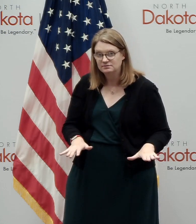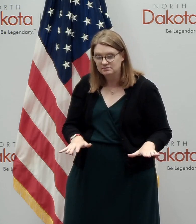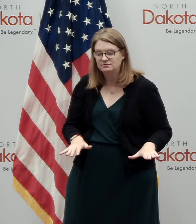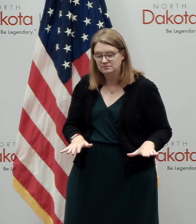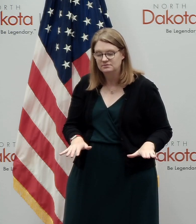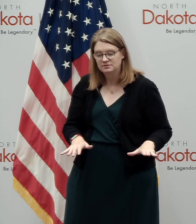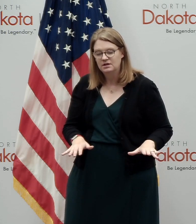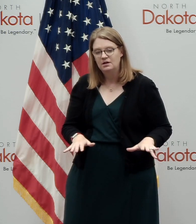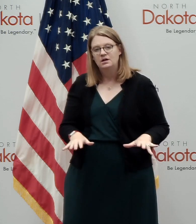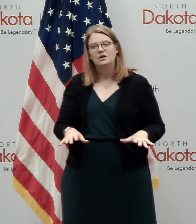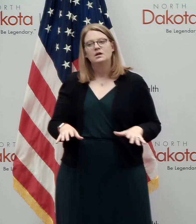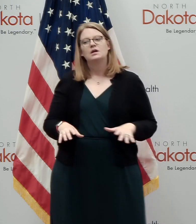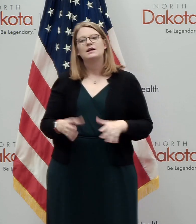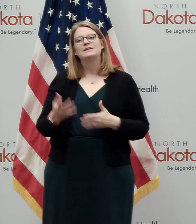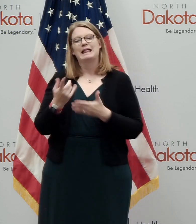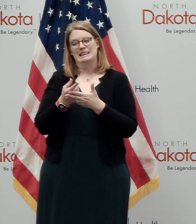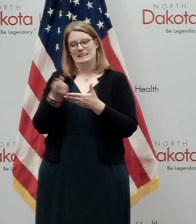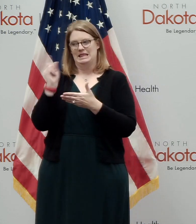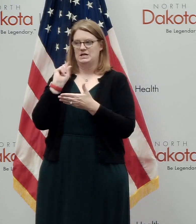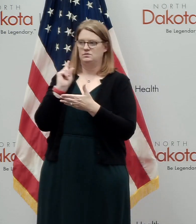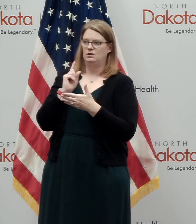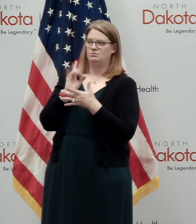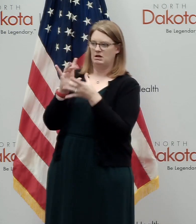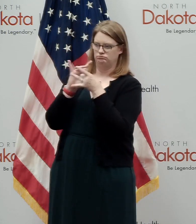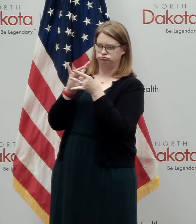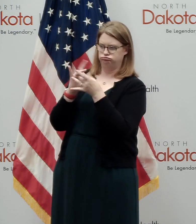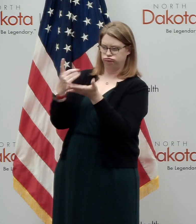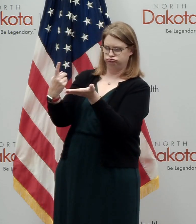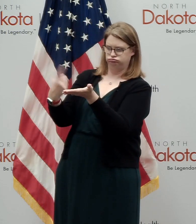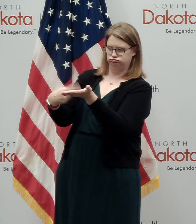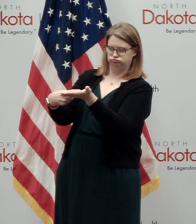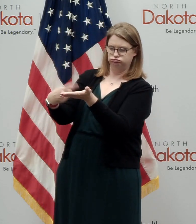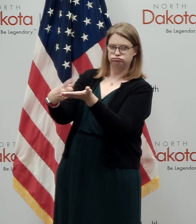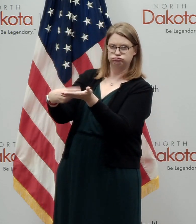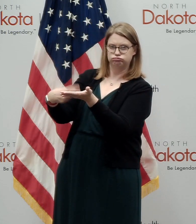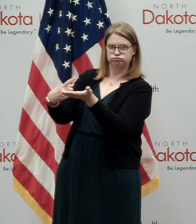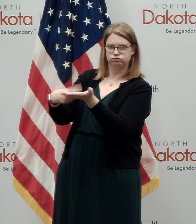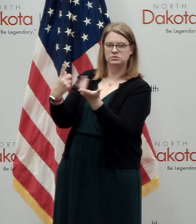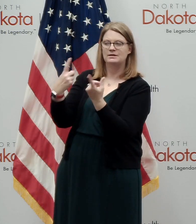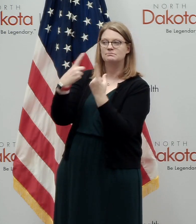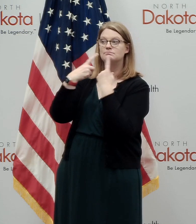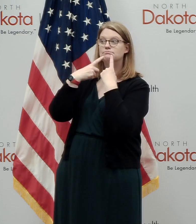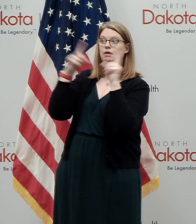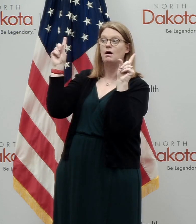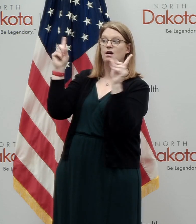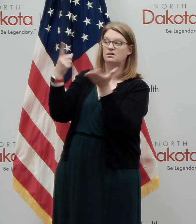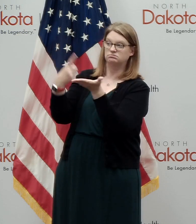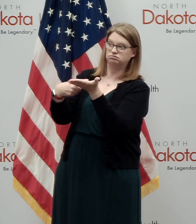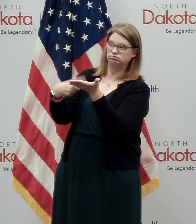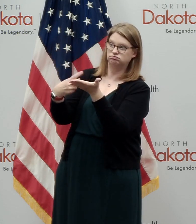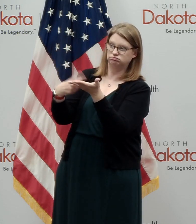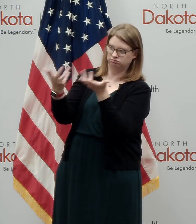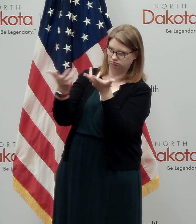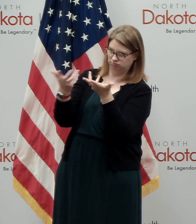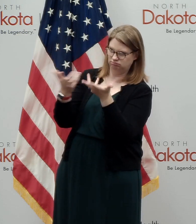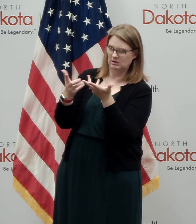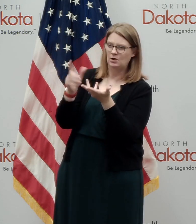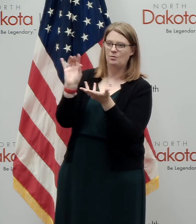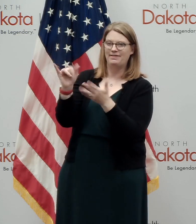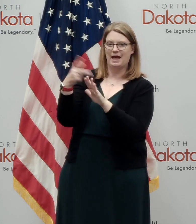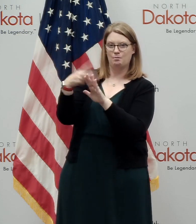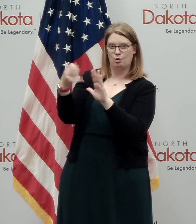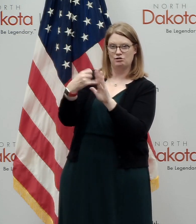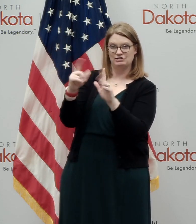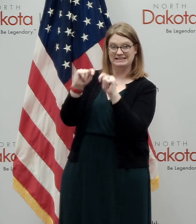we have been able to connect last week. had good, I'd say finally, connection with COVID tracking project